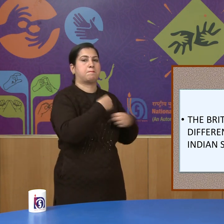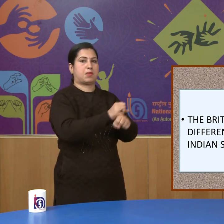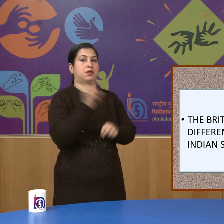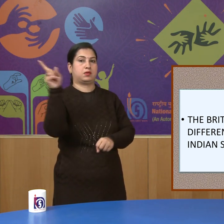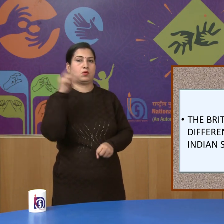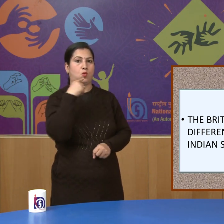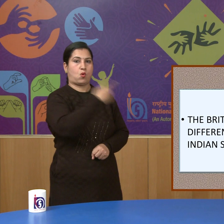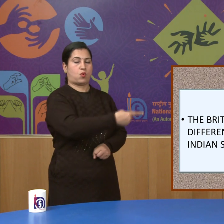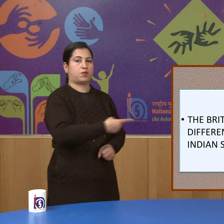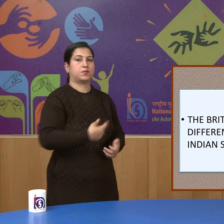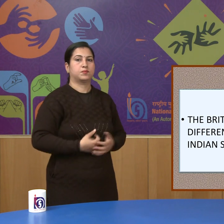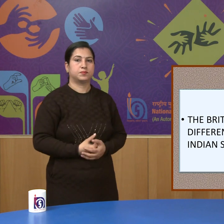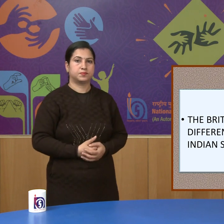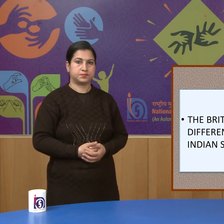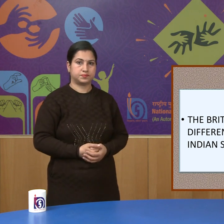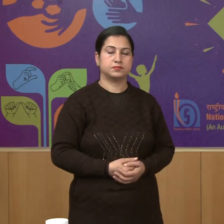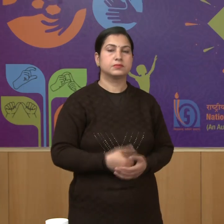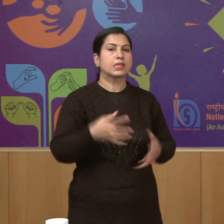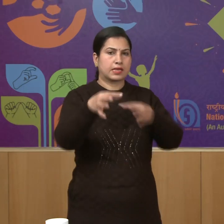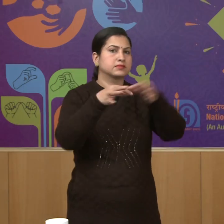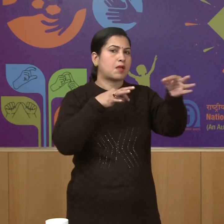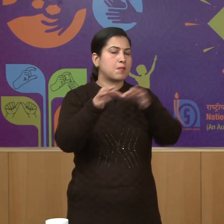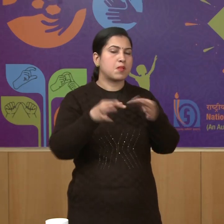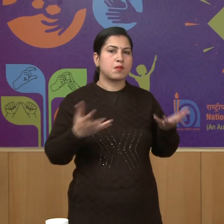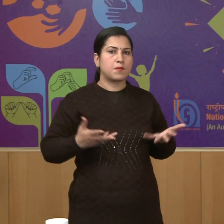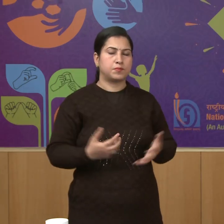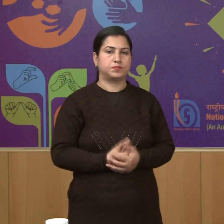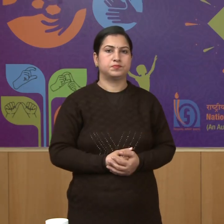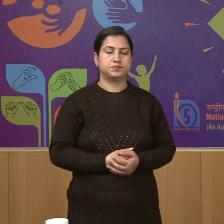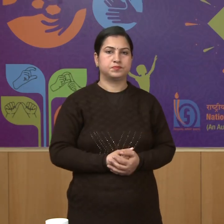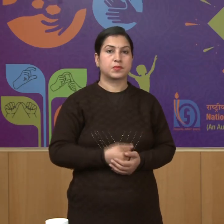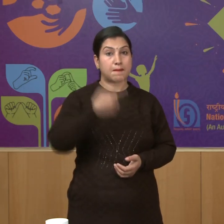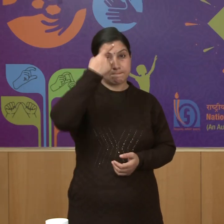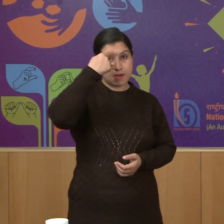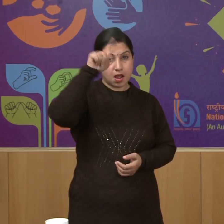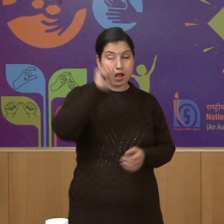groups for example Maratha regiment